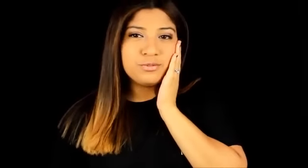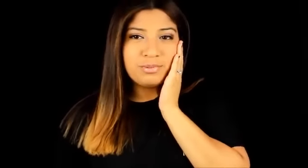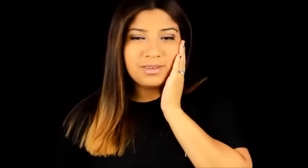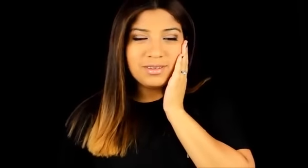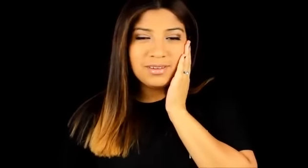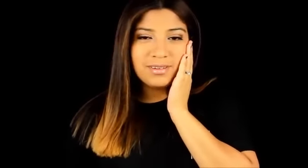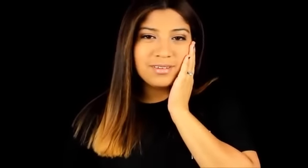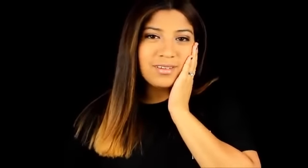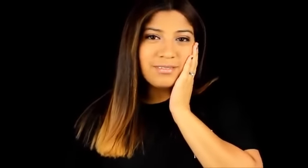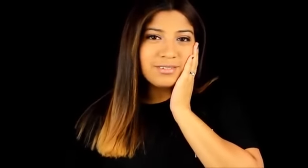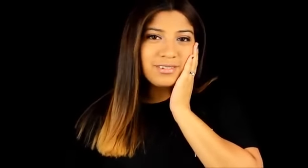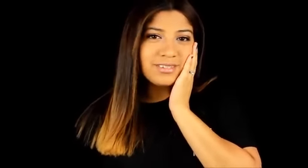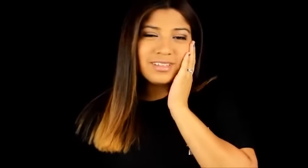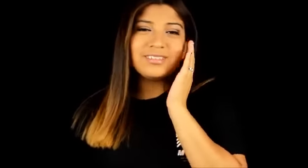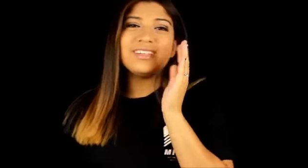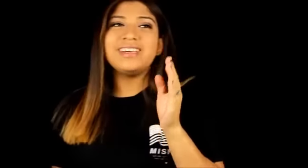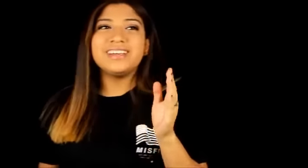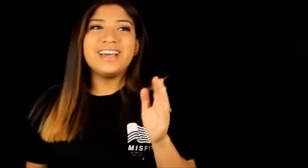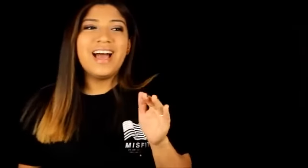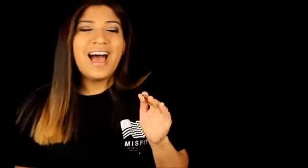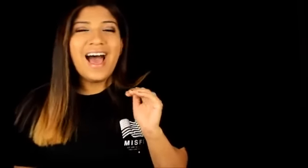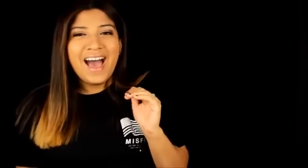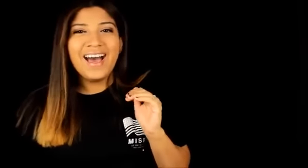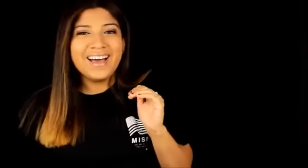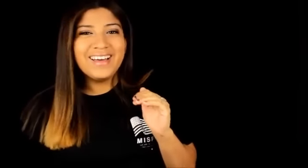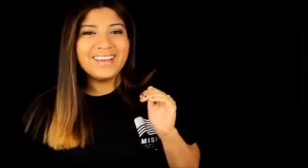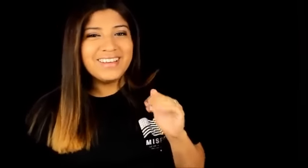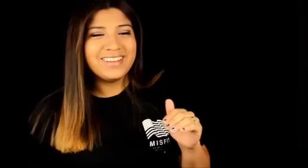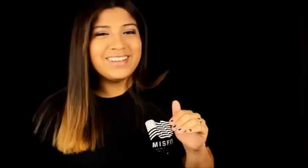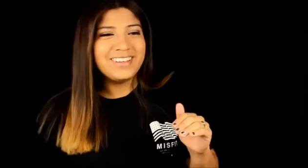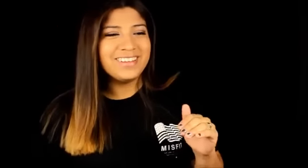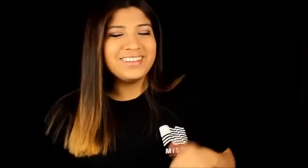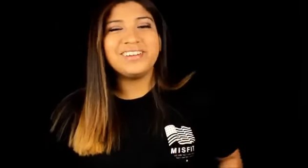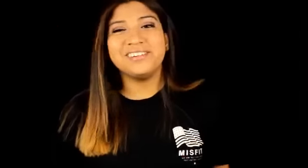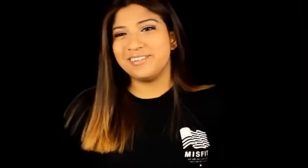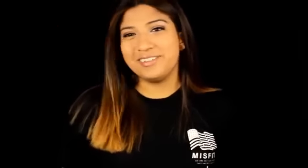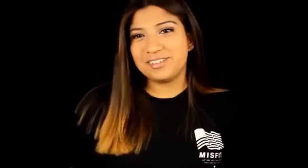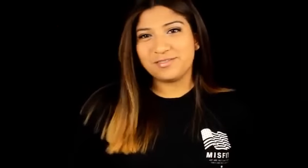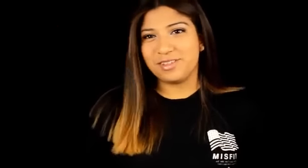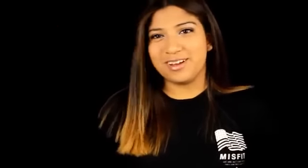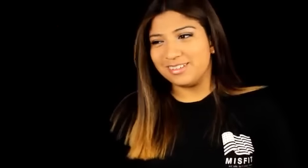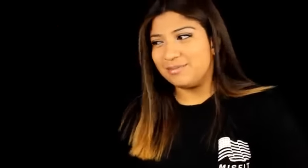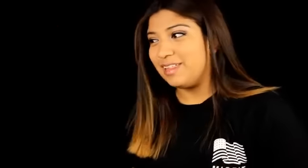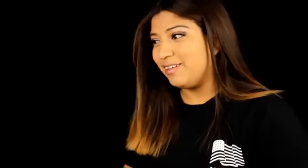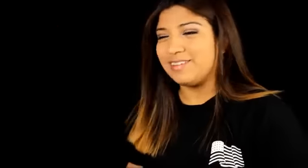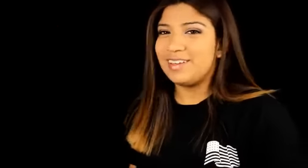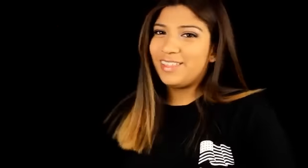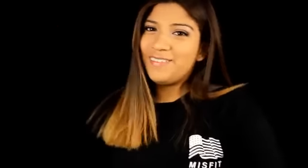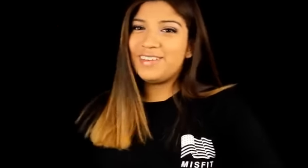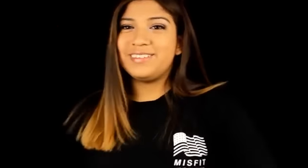beat ever it's like I don't know it's just really awesome I love it I love it